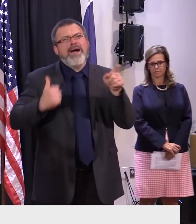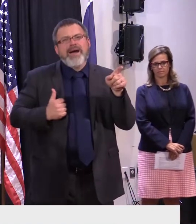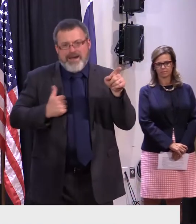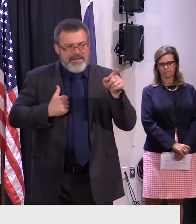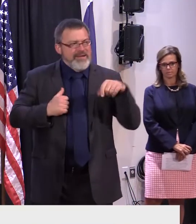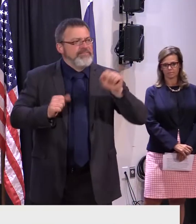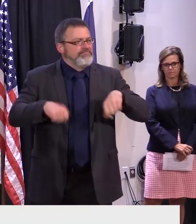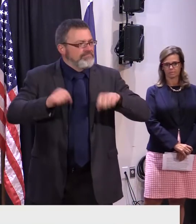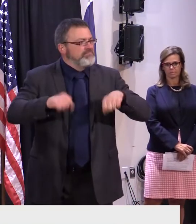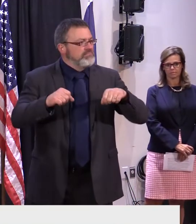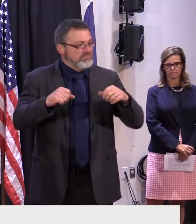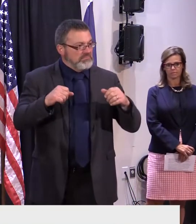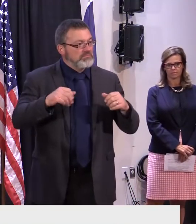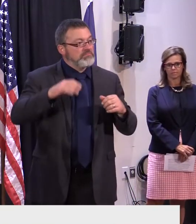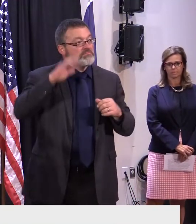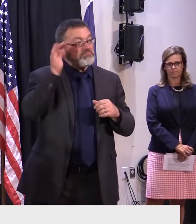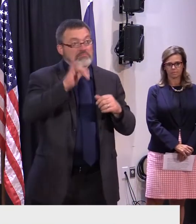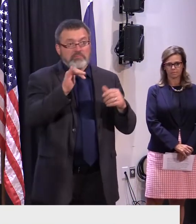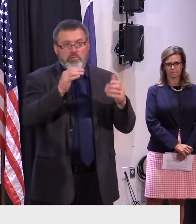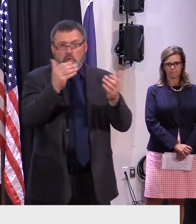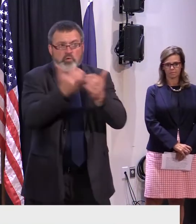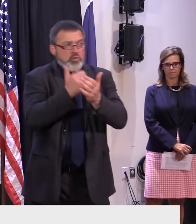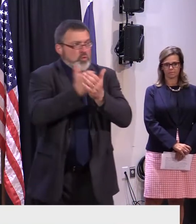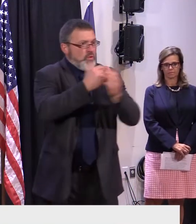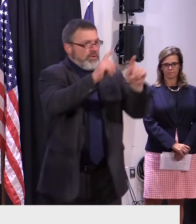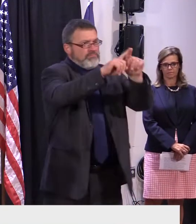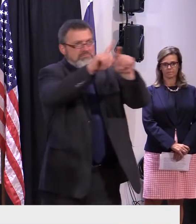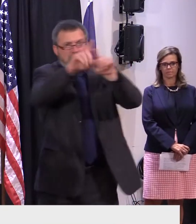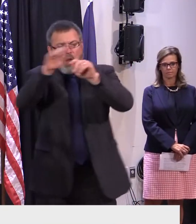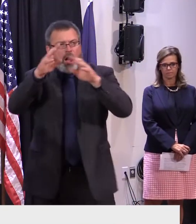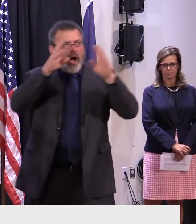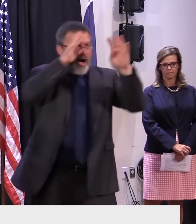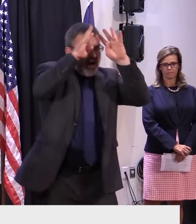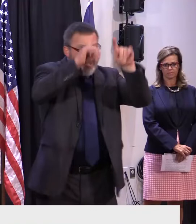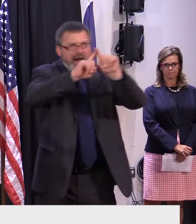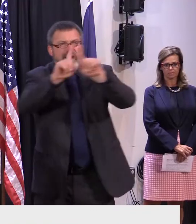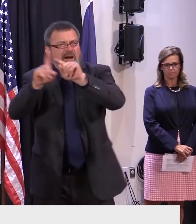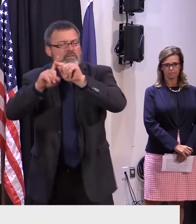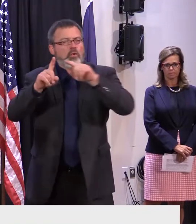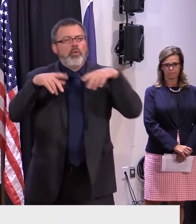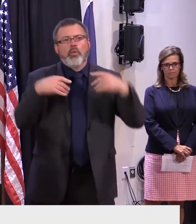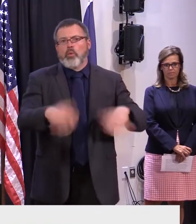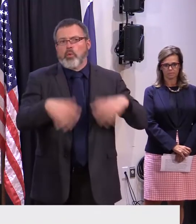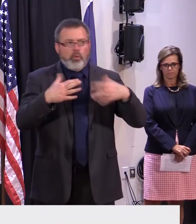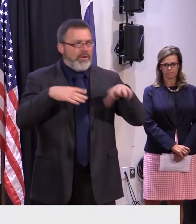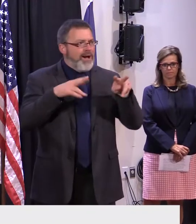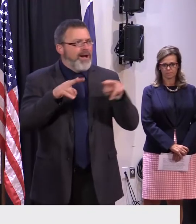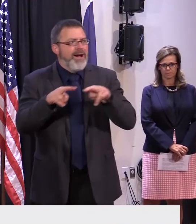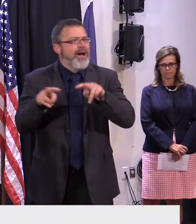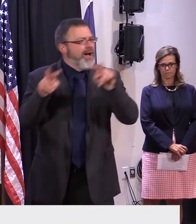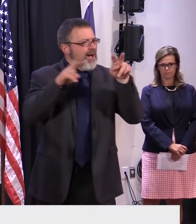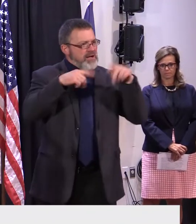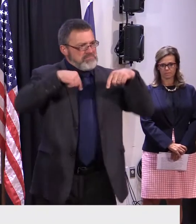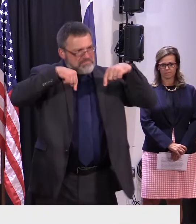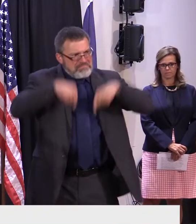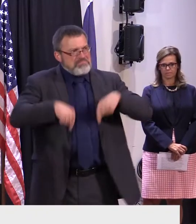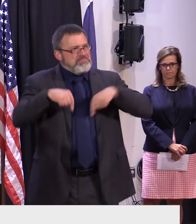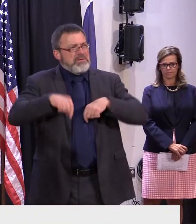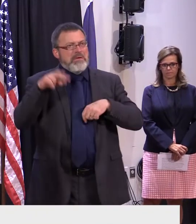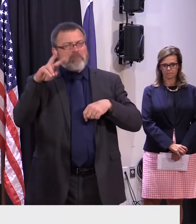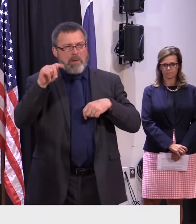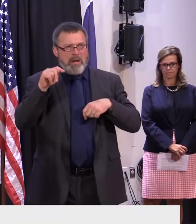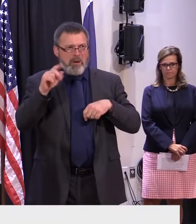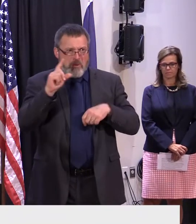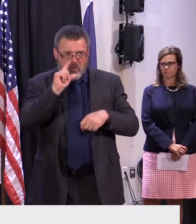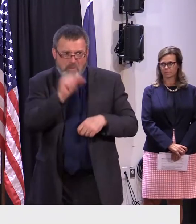and other innovators who could expand into our state. And why do they, why is Vermont a contender? Vermont is a contender really the